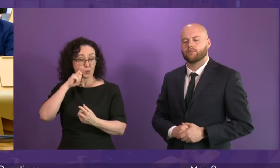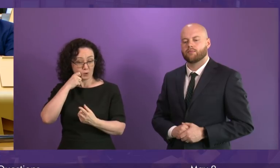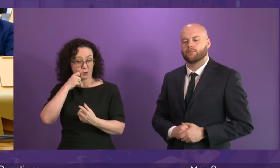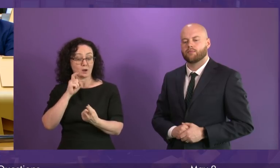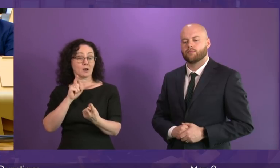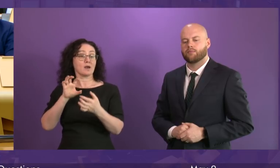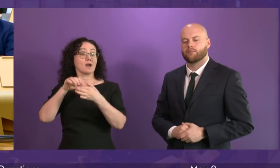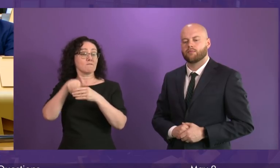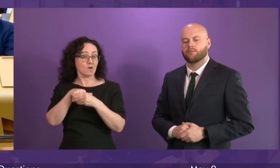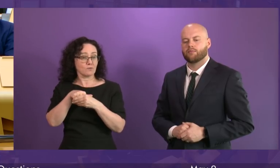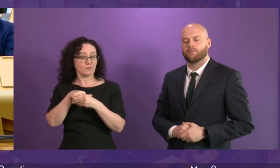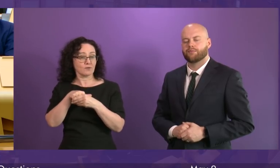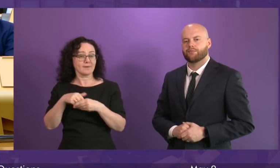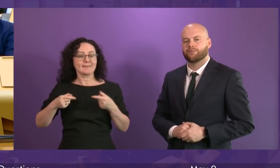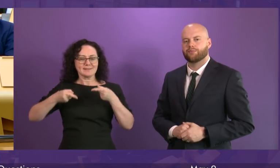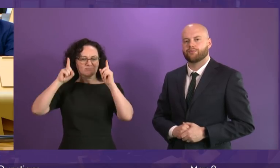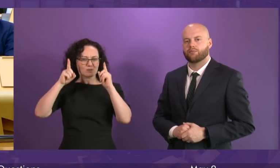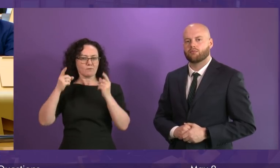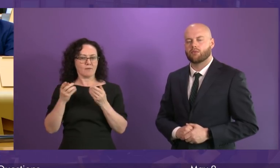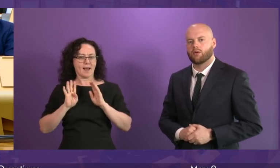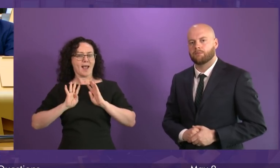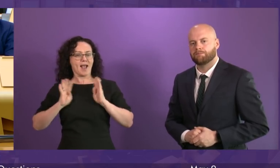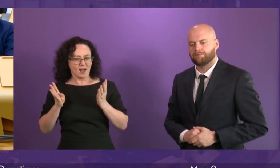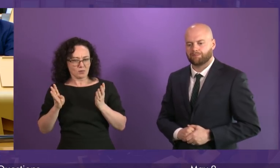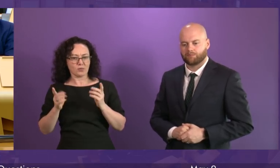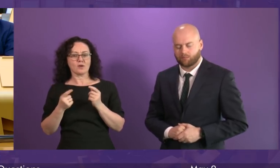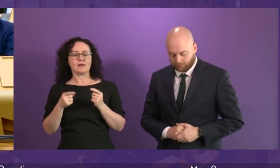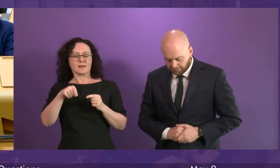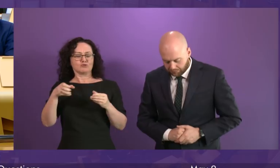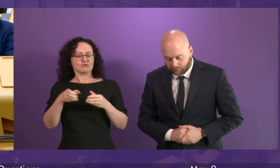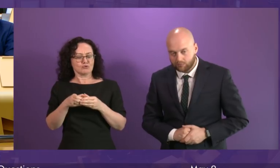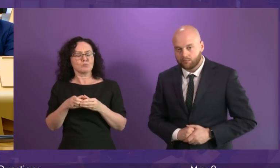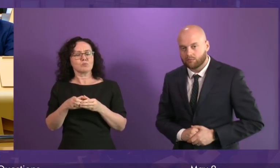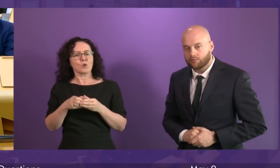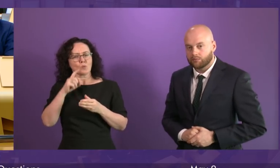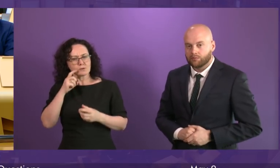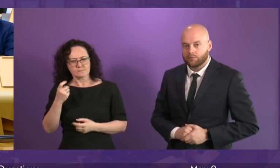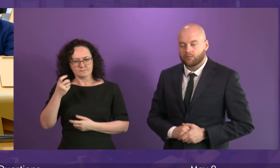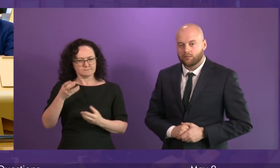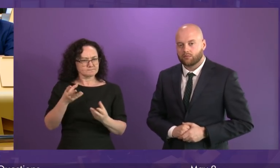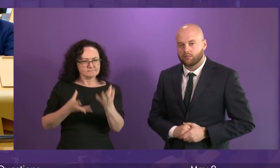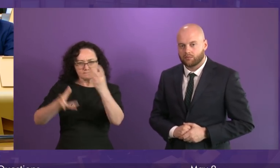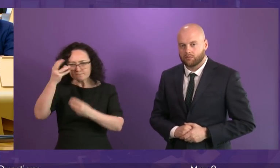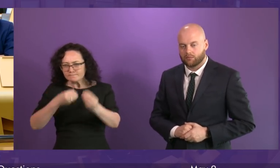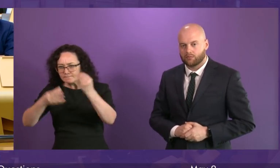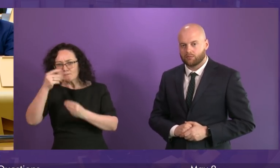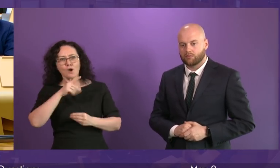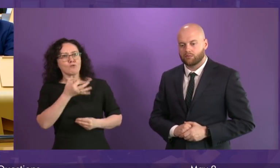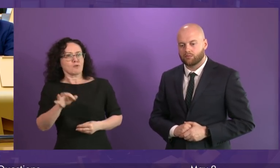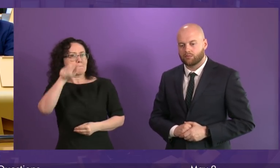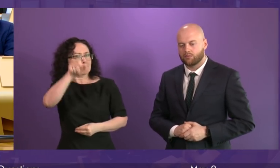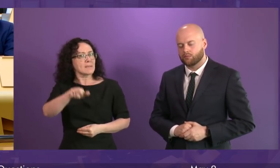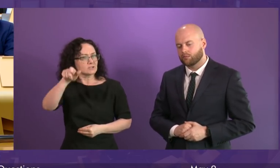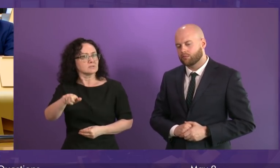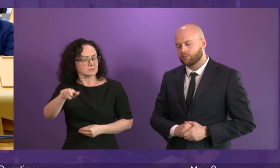executives and aims to do so by the autumn of this year and that group will fully take into account the views that patients are expressing.